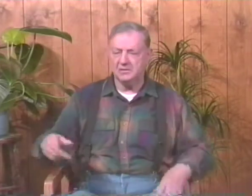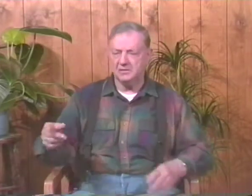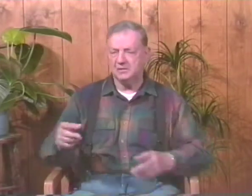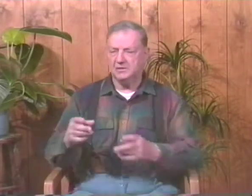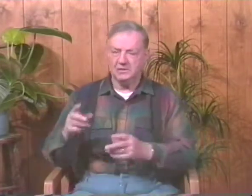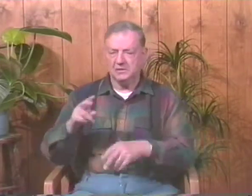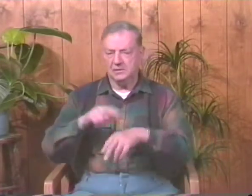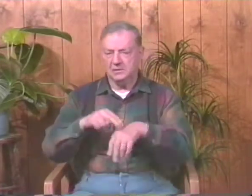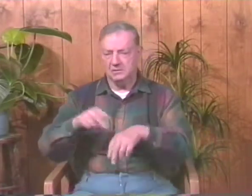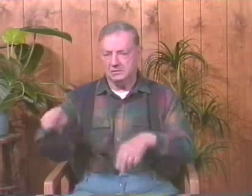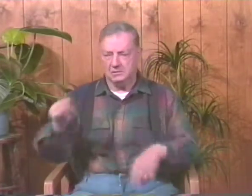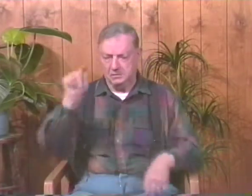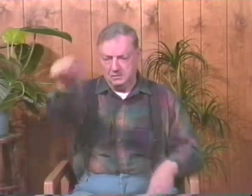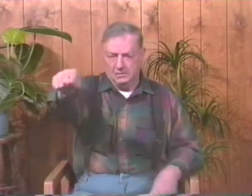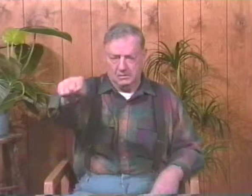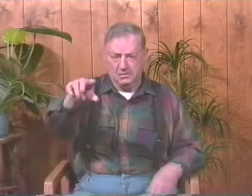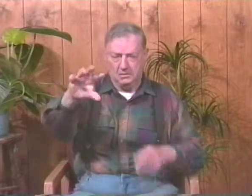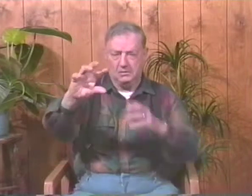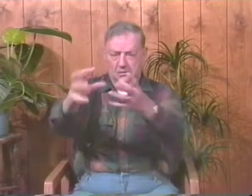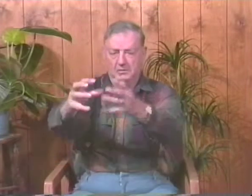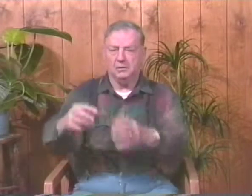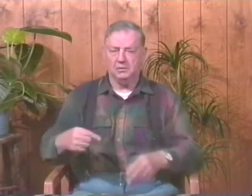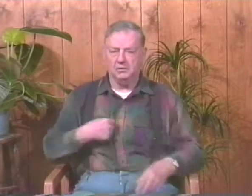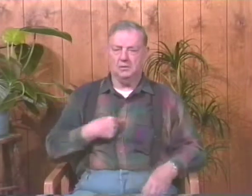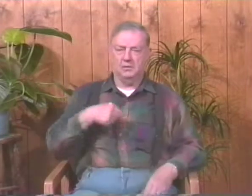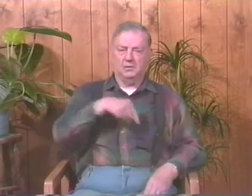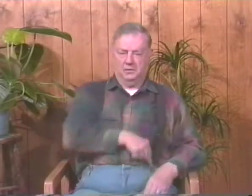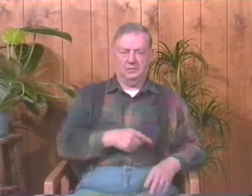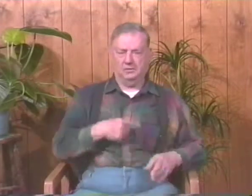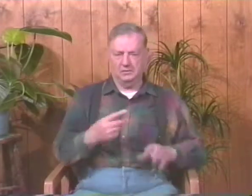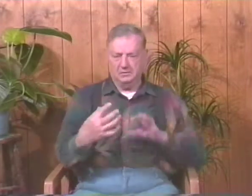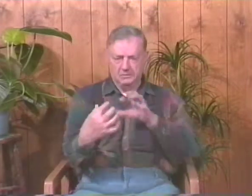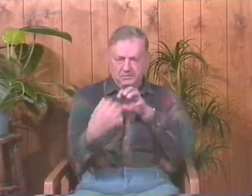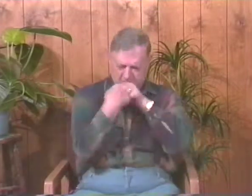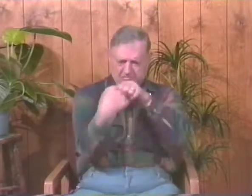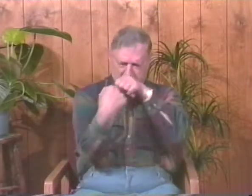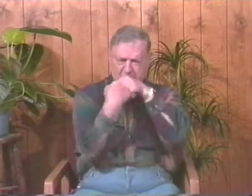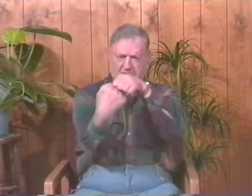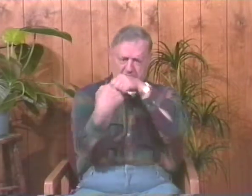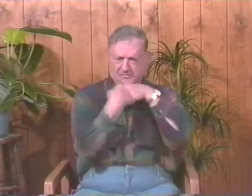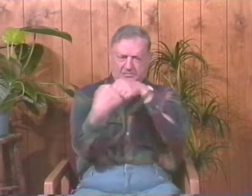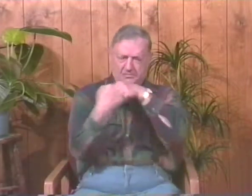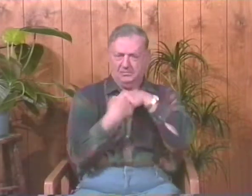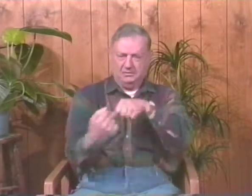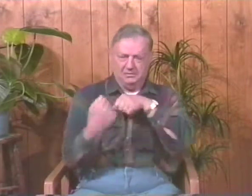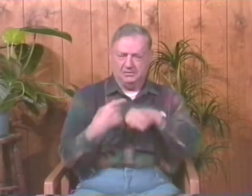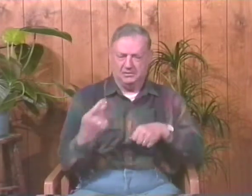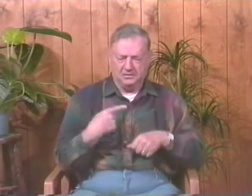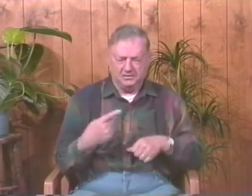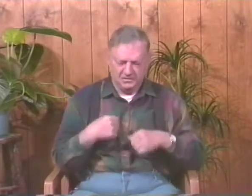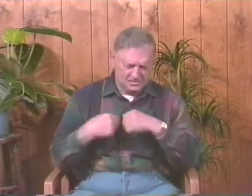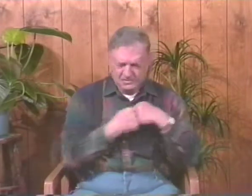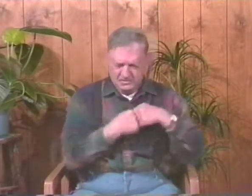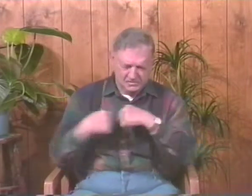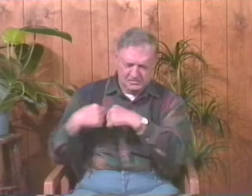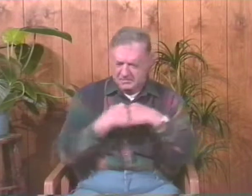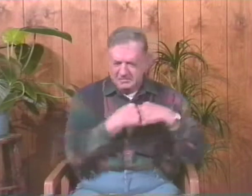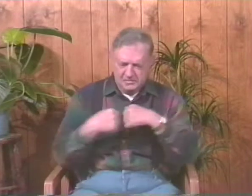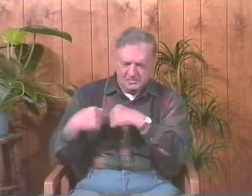He said, well, okay, come ahead. So anyway, my friend I was telling you about was with me. And so there we were back and forth scrimmaging with this other team with